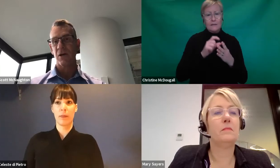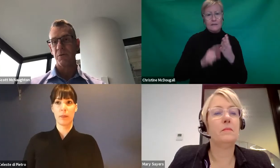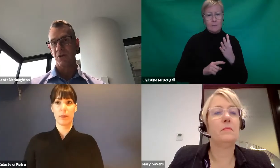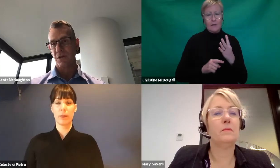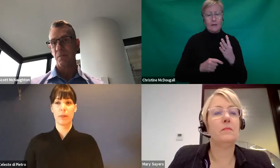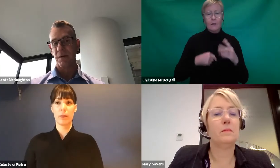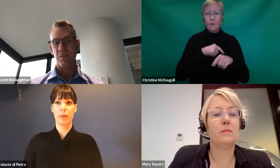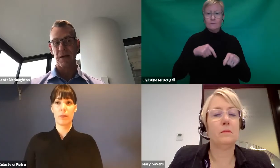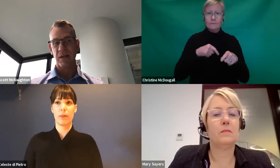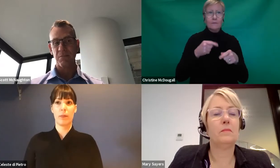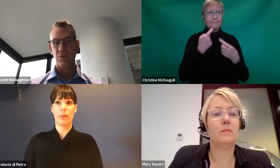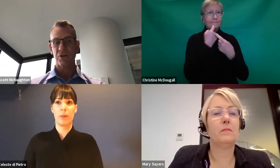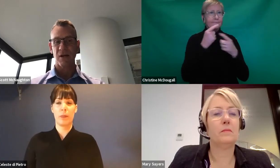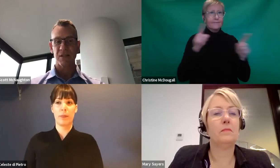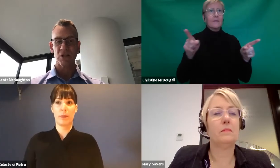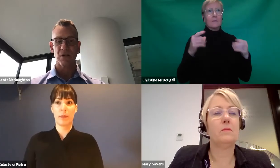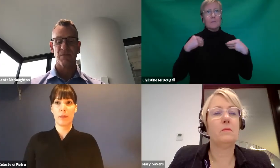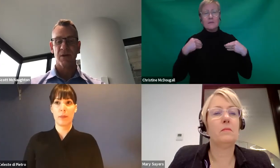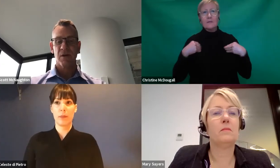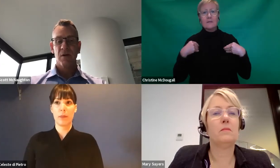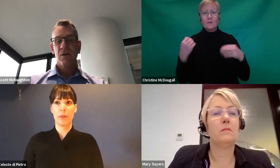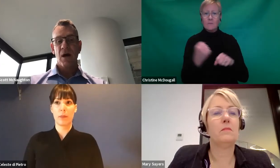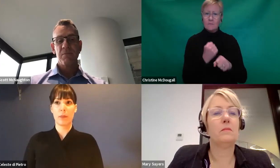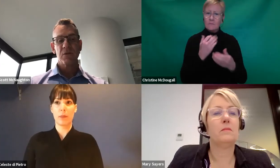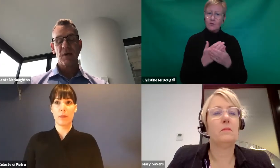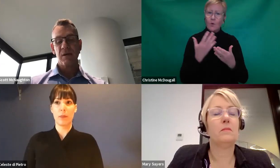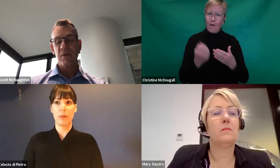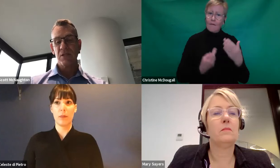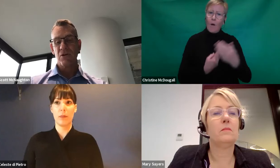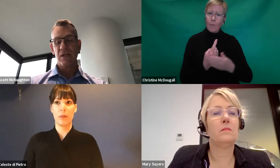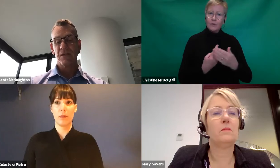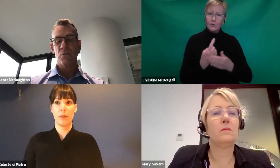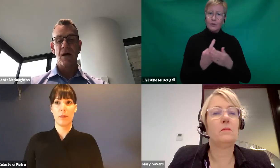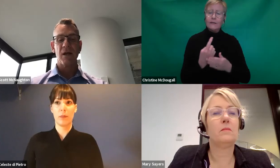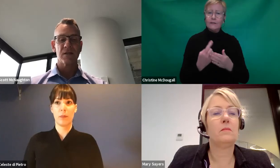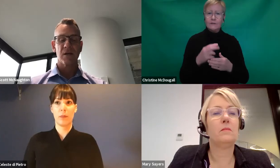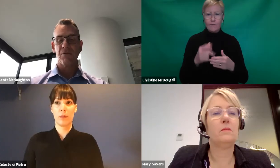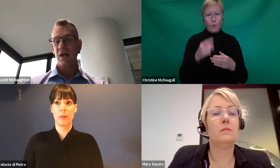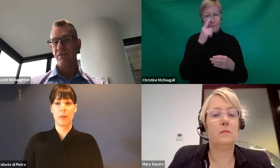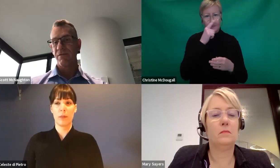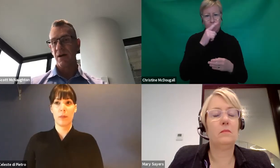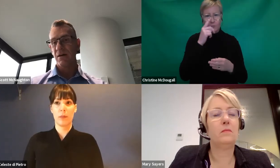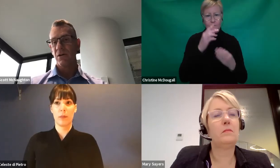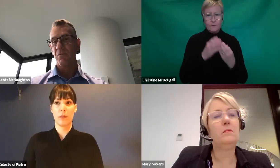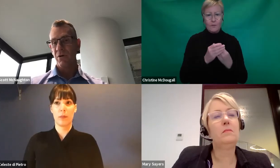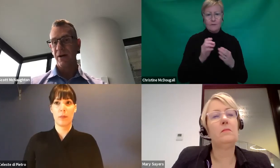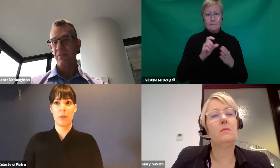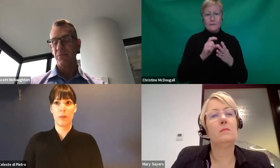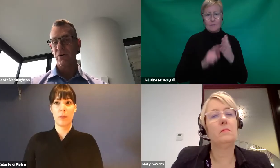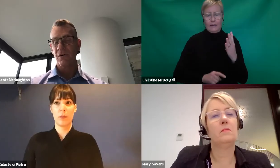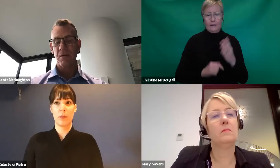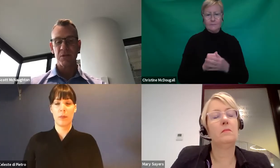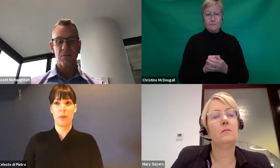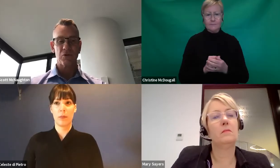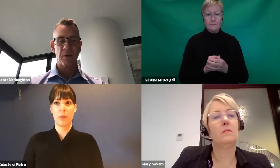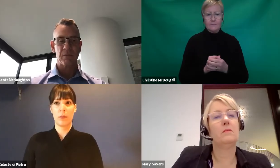providing opportunities for people to make that important transition. So my key message on this as well as a range of other Commonwealth Government